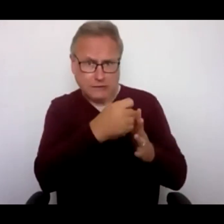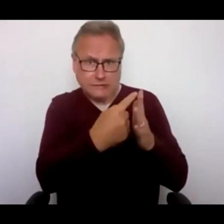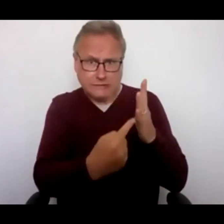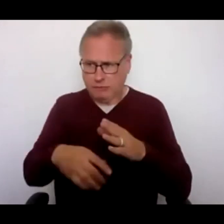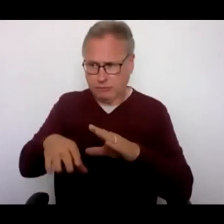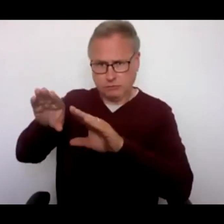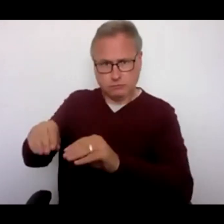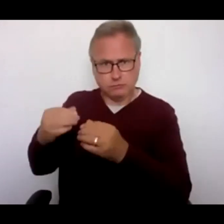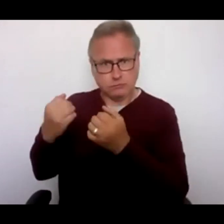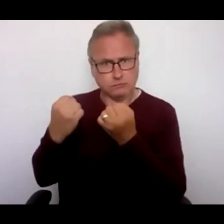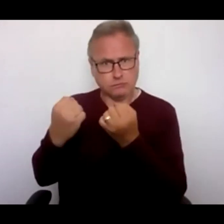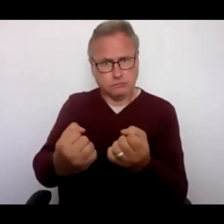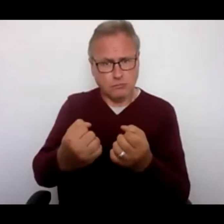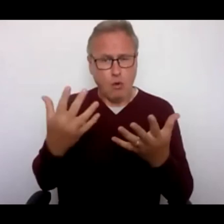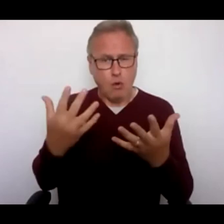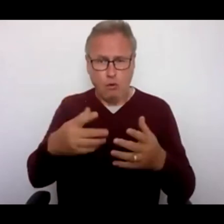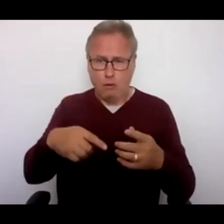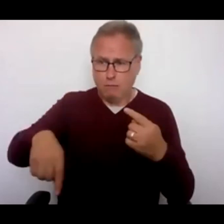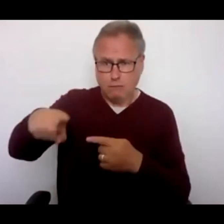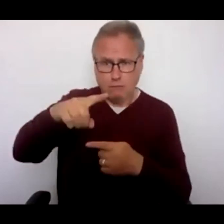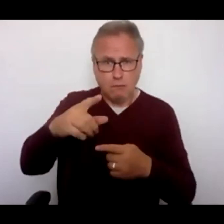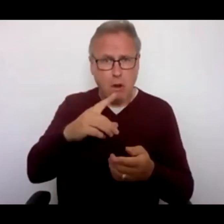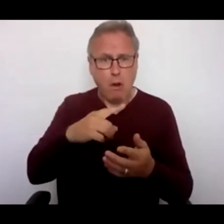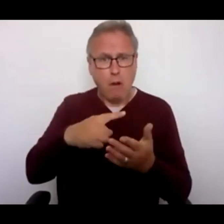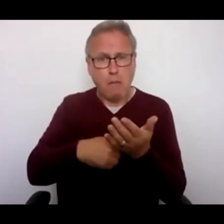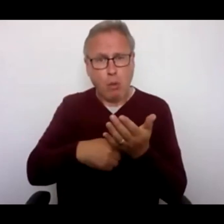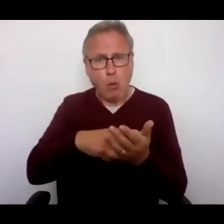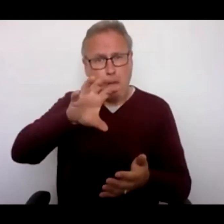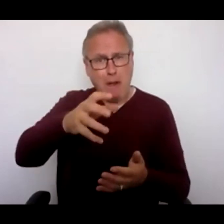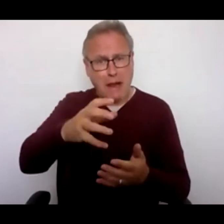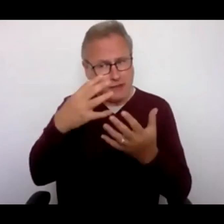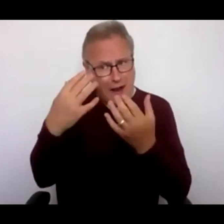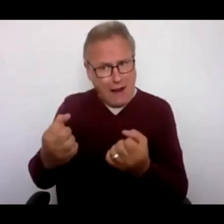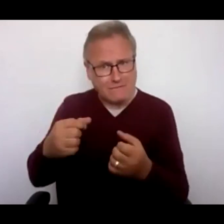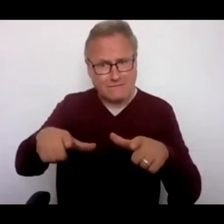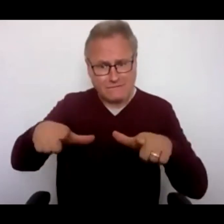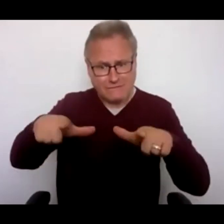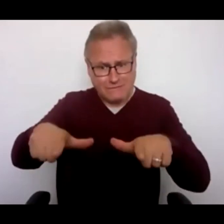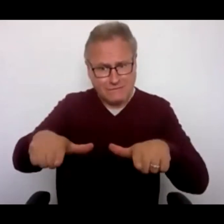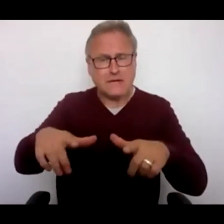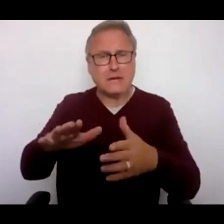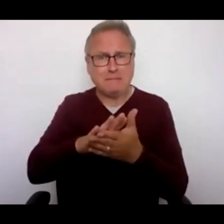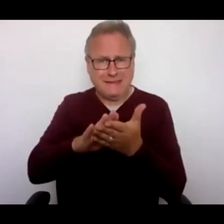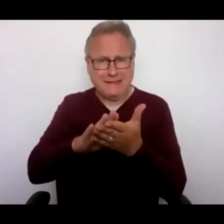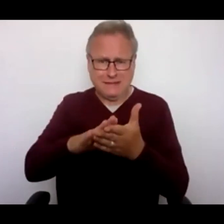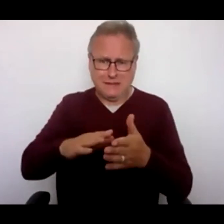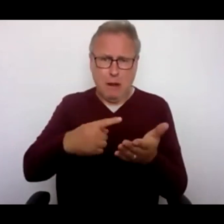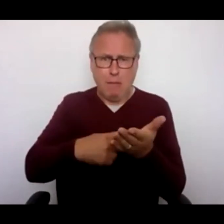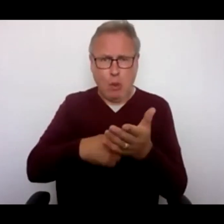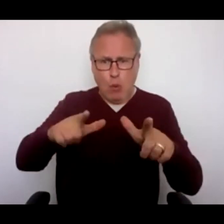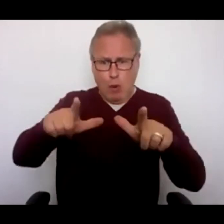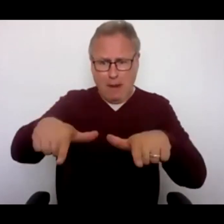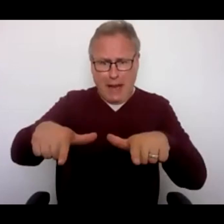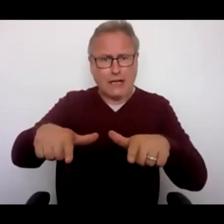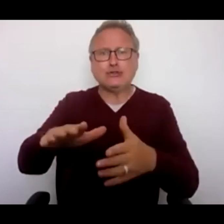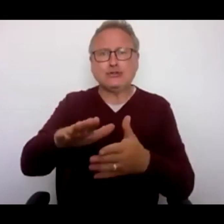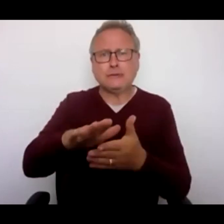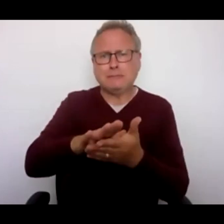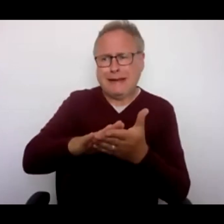people with a blue badge. This is a badge that lets you park closer to where you're going if you are